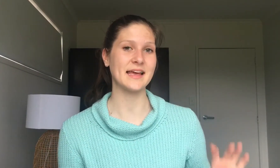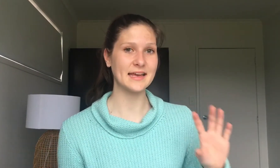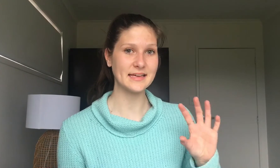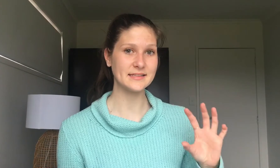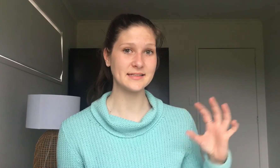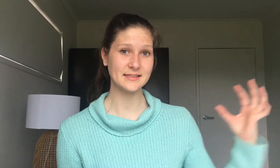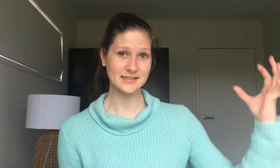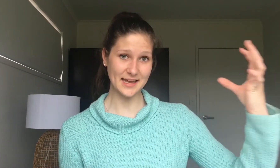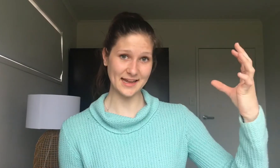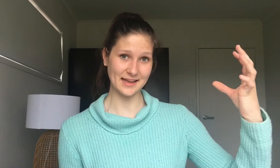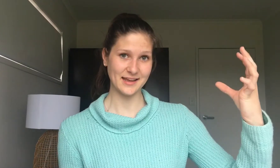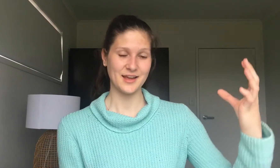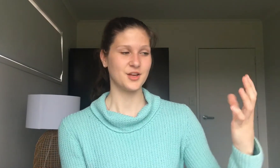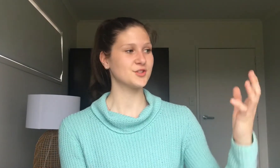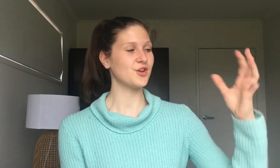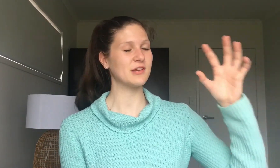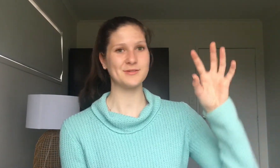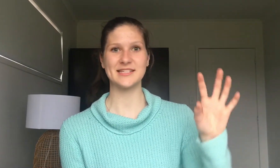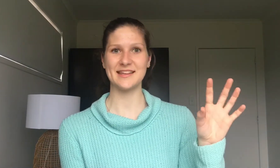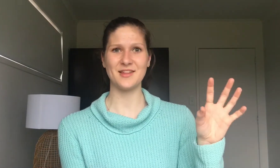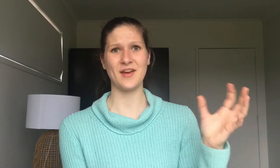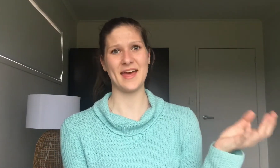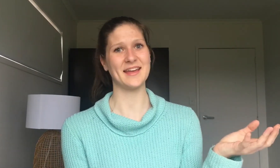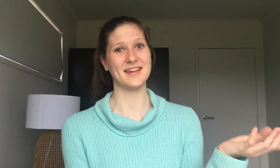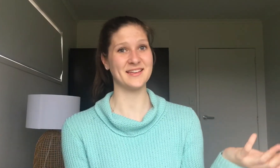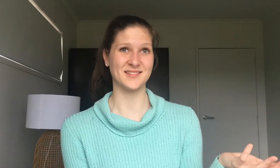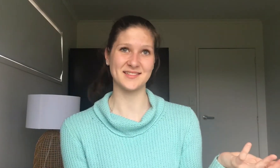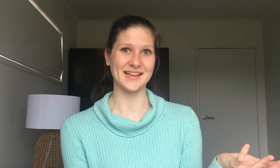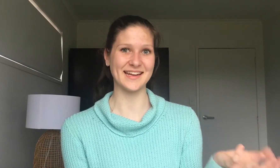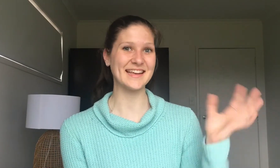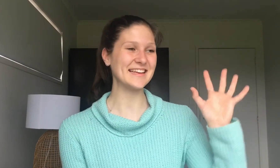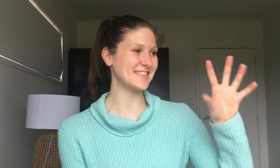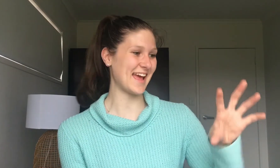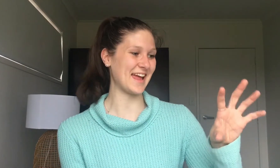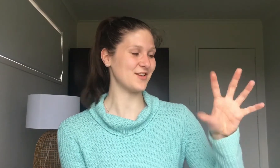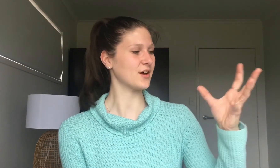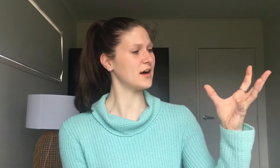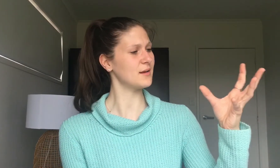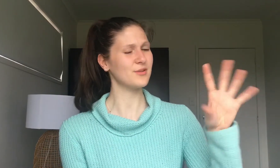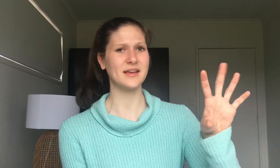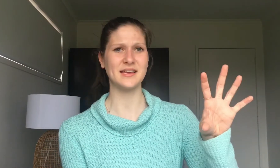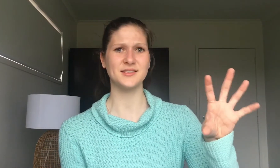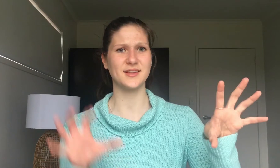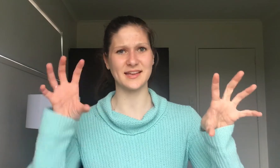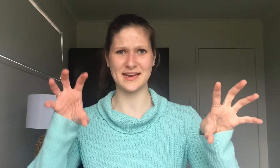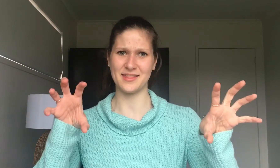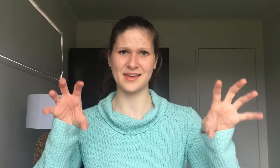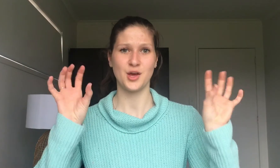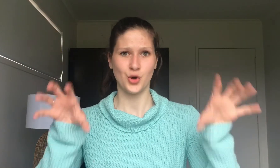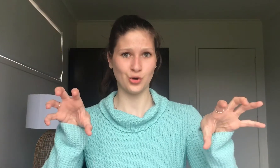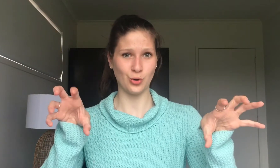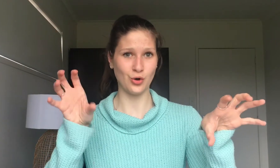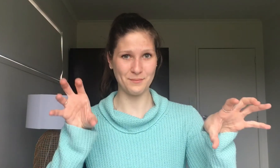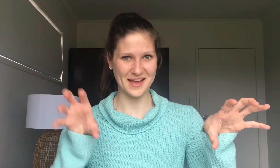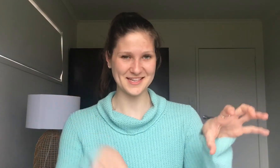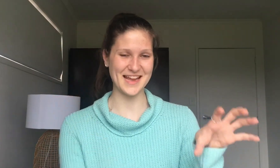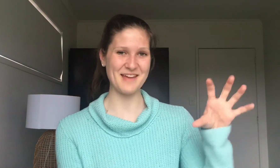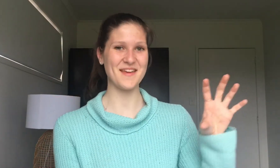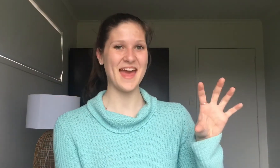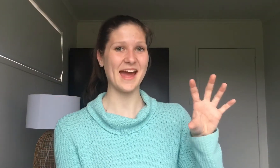it's sunny. So you can pretend that your hand is the sun I guess and you kind of bring it into like another claw bear shape and